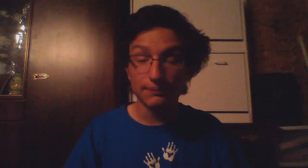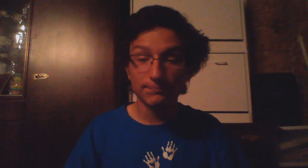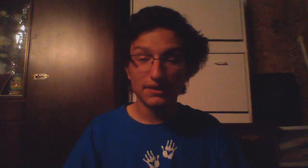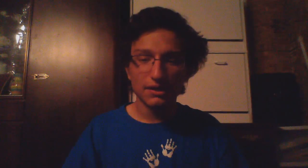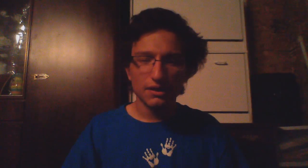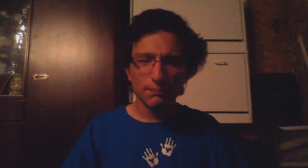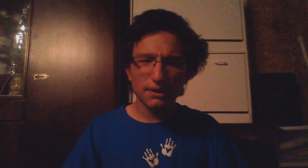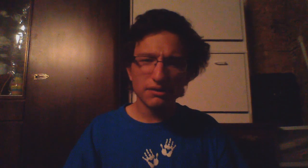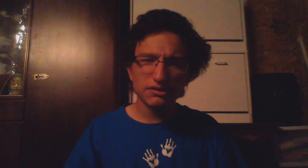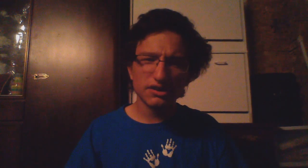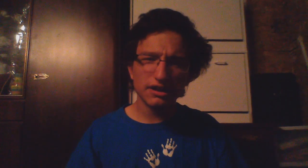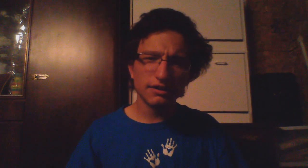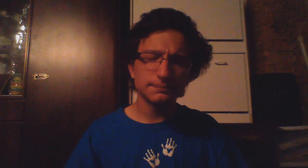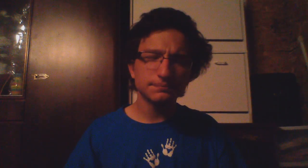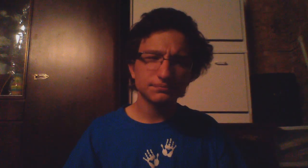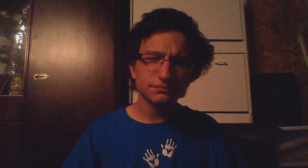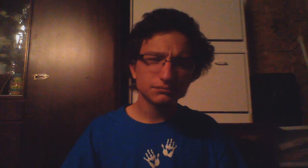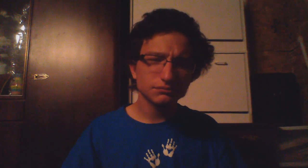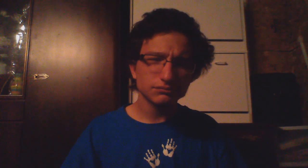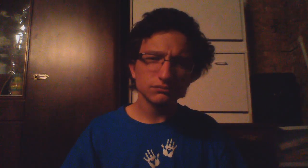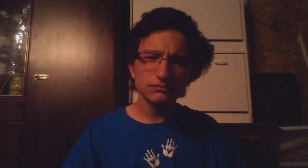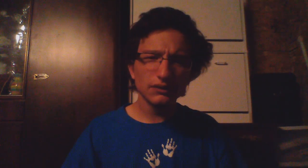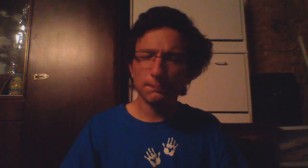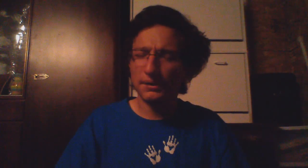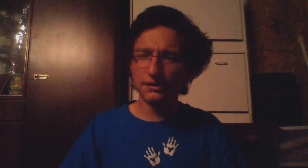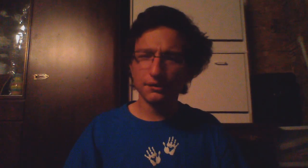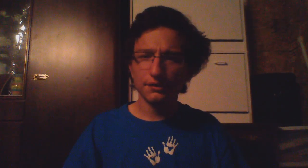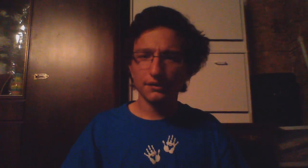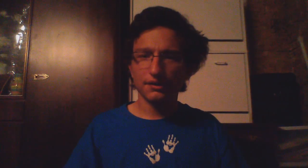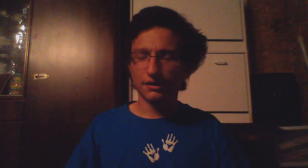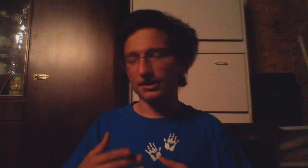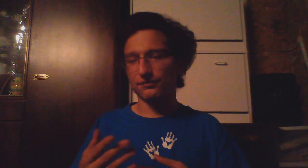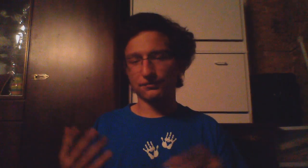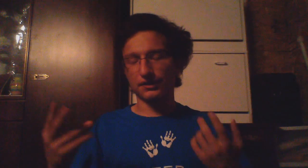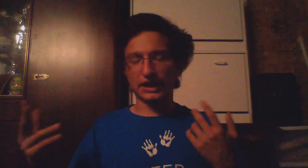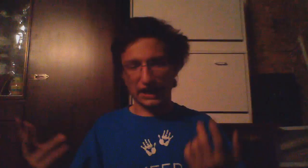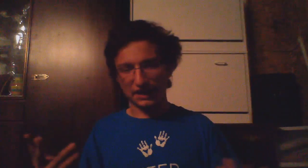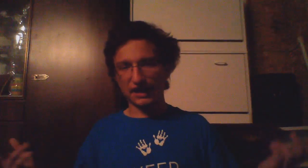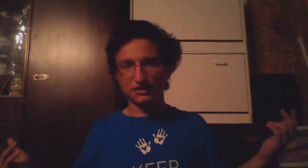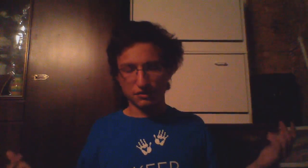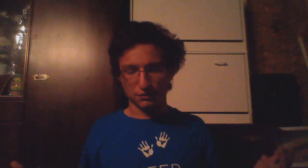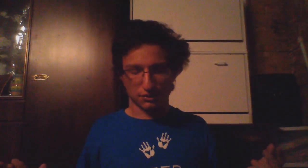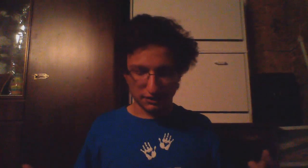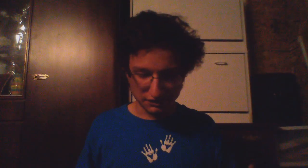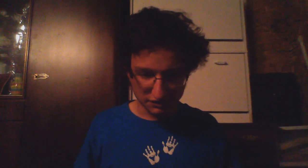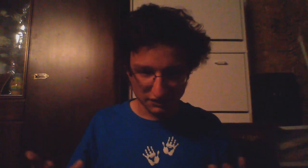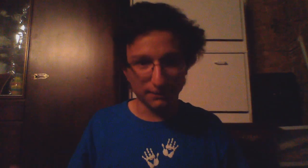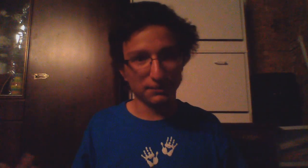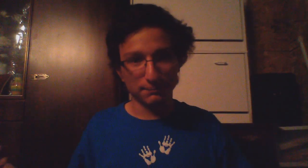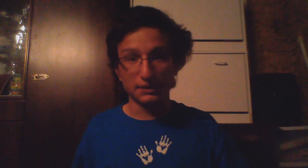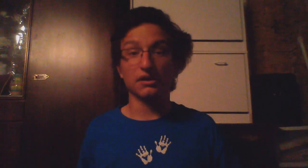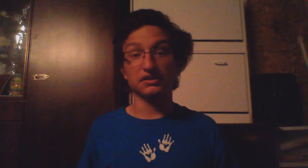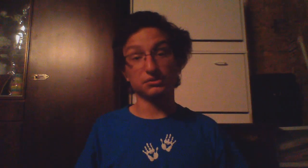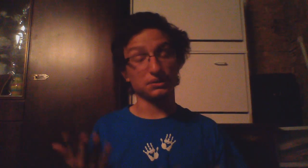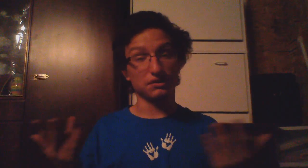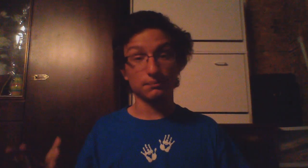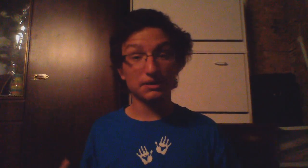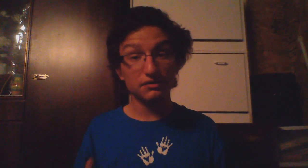but I was like but okay I had two thoughts and I'm gonna be honest with you because